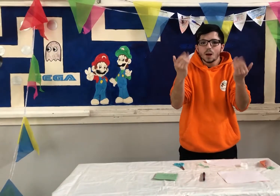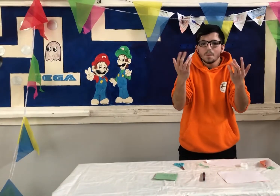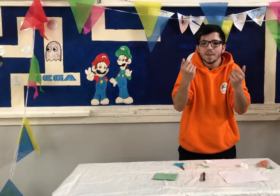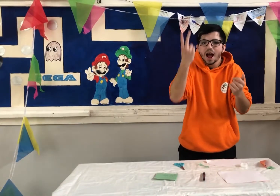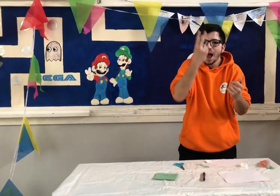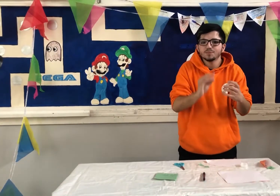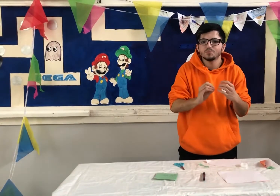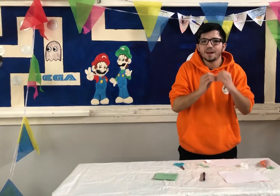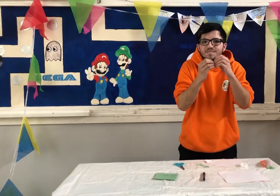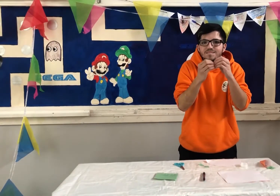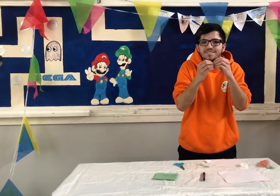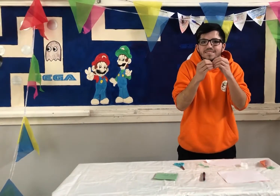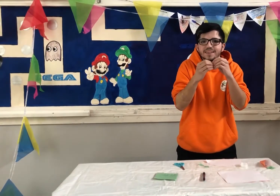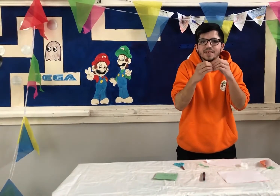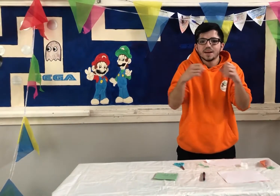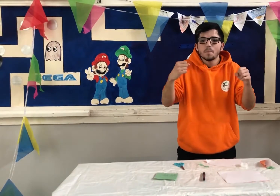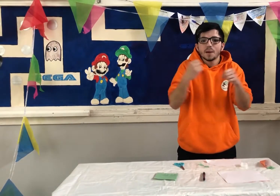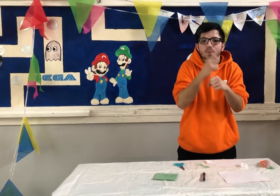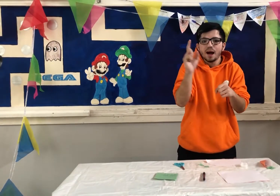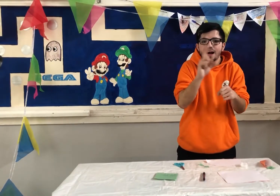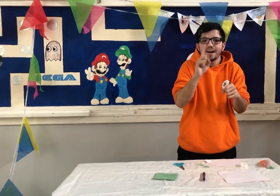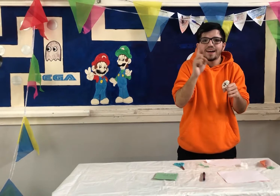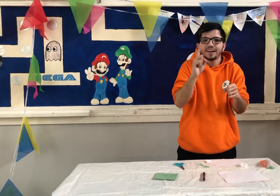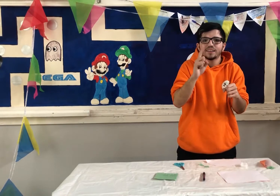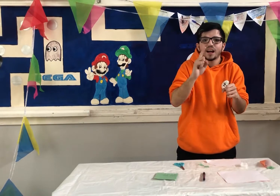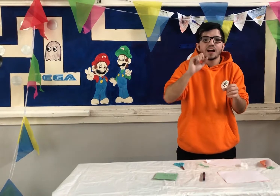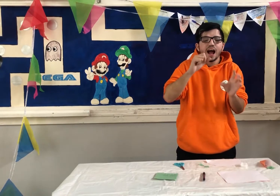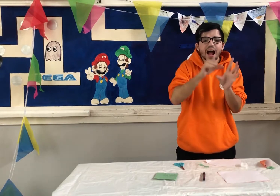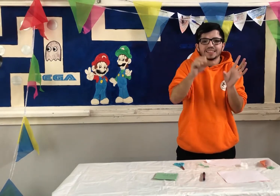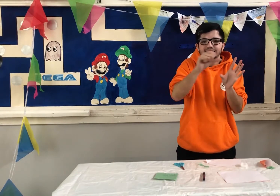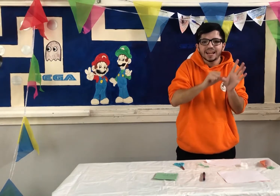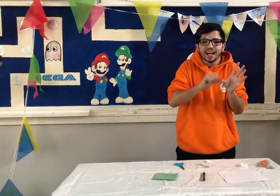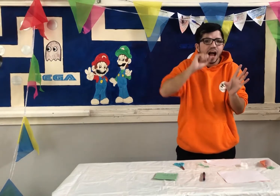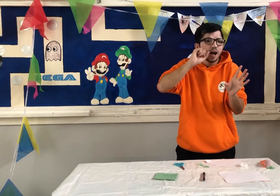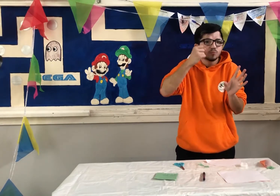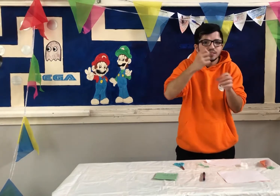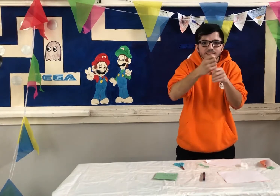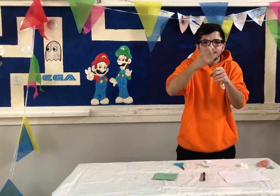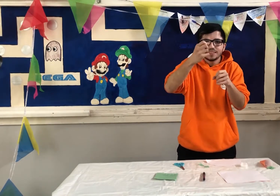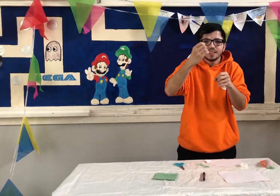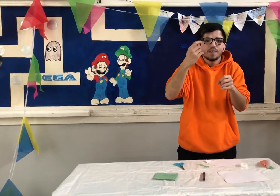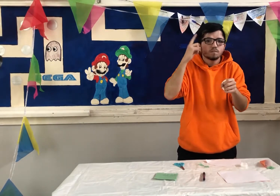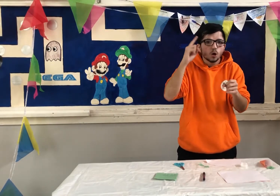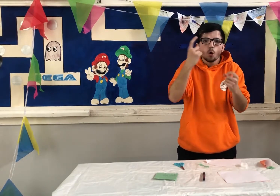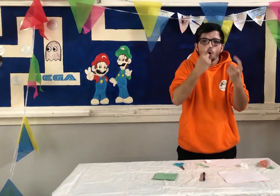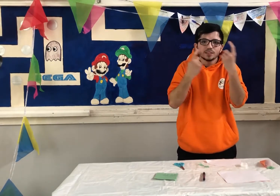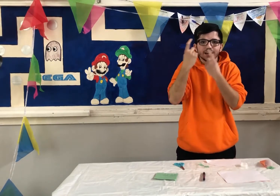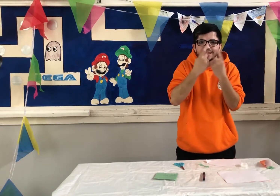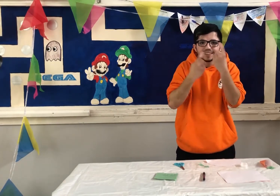Hello everyone and welcome to Art and Crafts. Today we are going to make an Easter basket in the shape of a